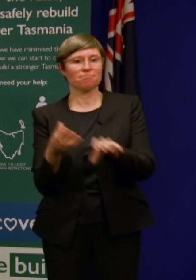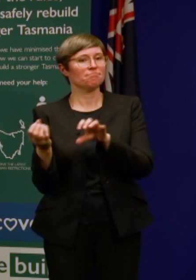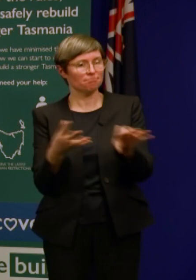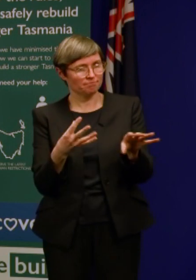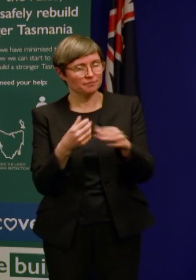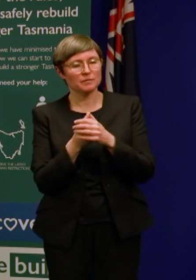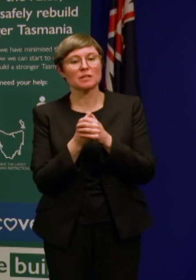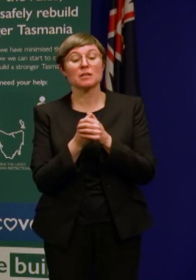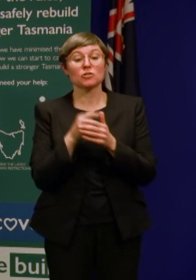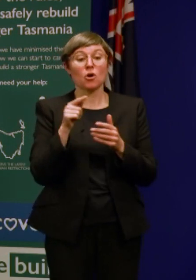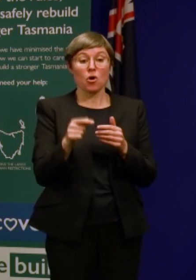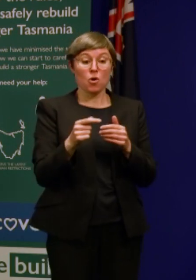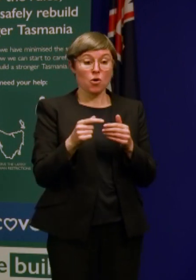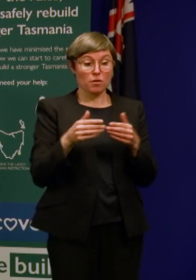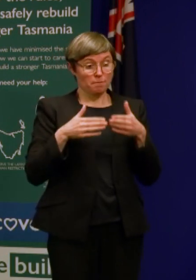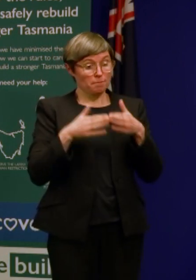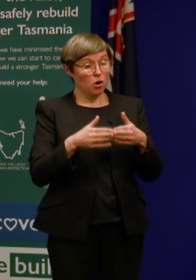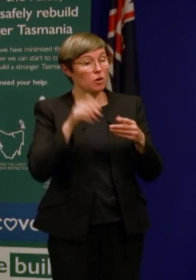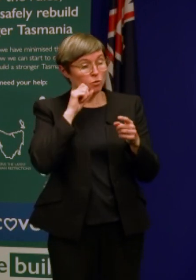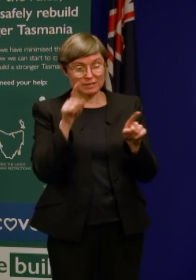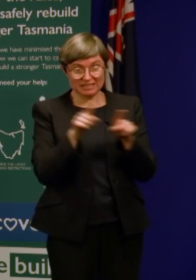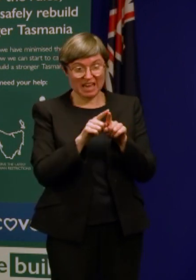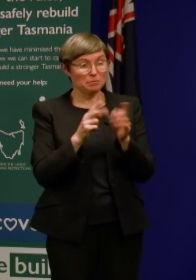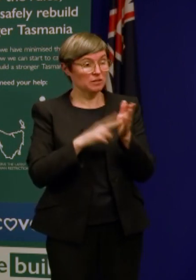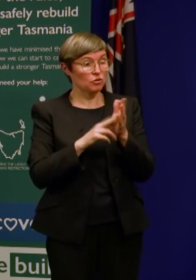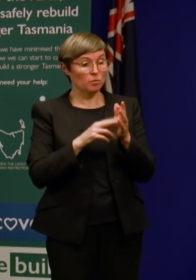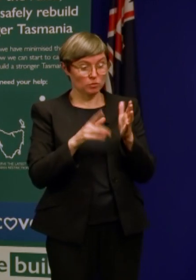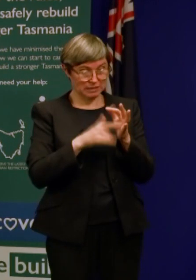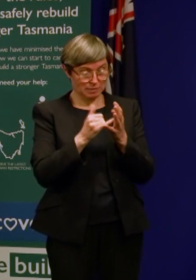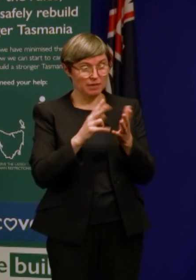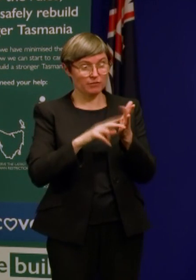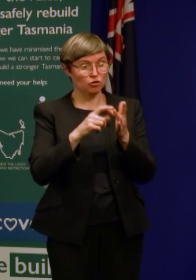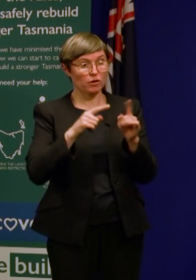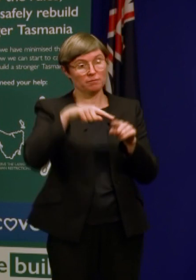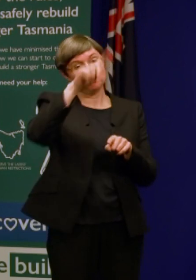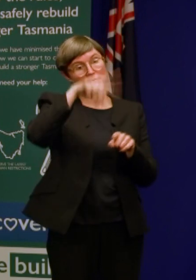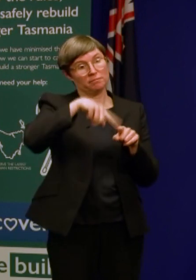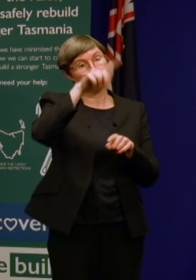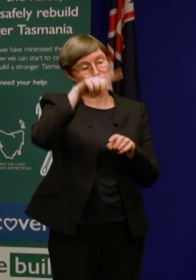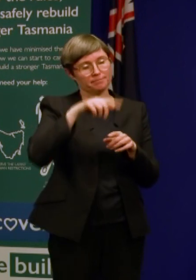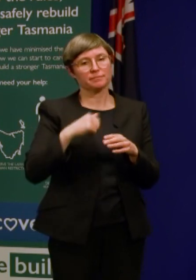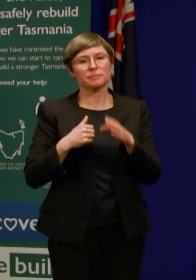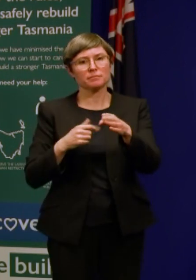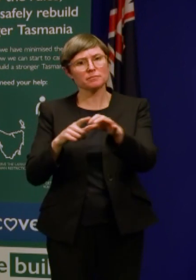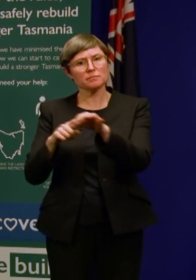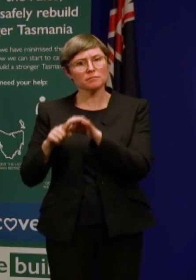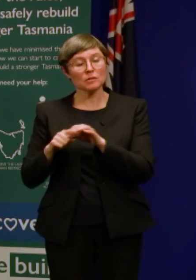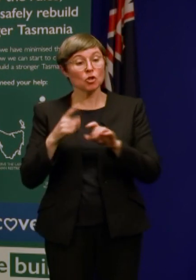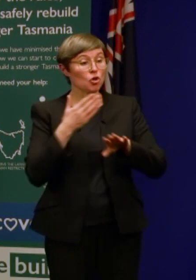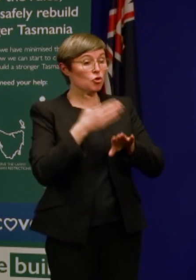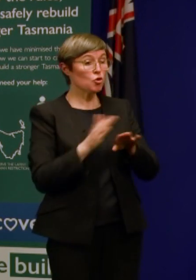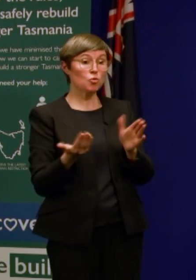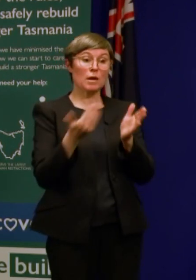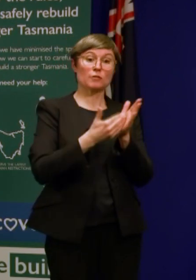the Spirit will remain travelling between Tasmania and Victoria. How long will the new rules that you've announced today remain in